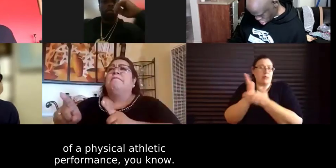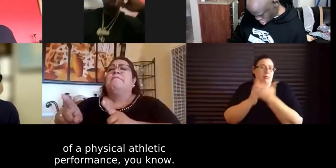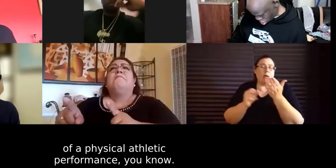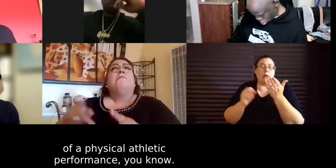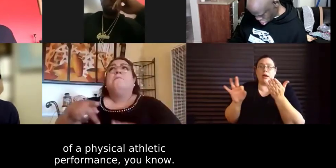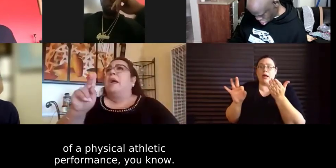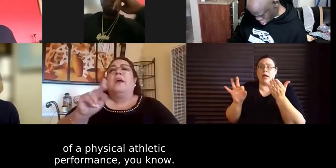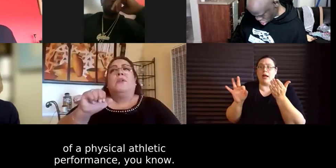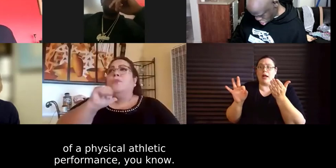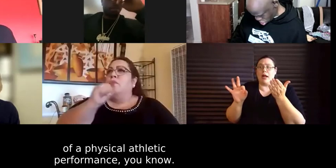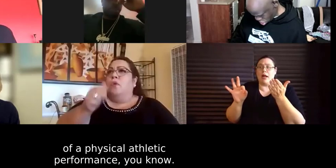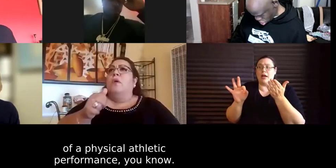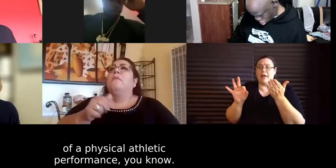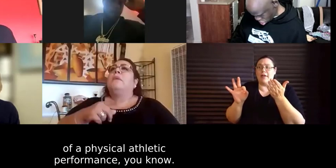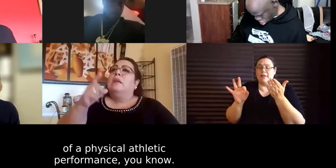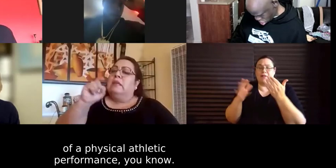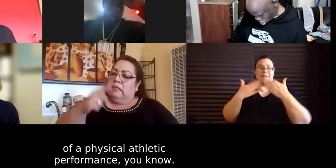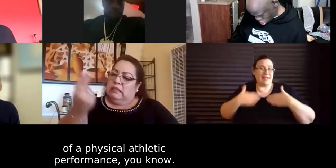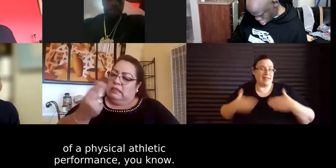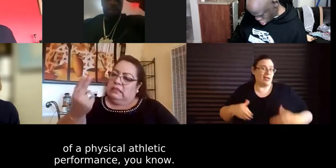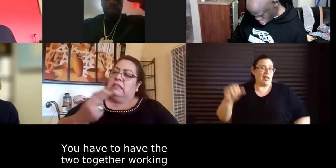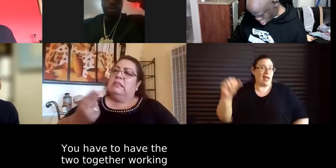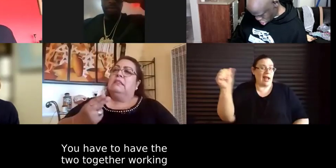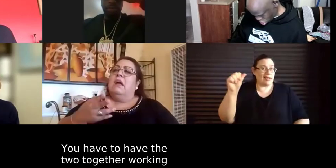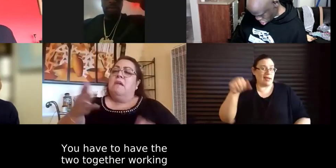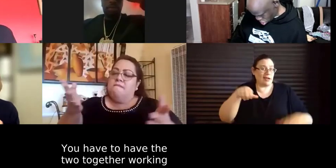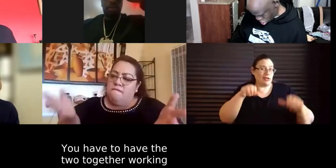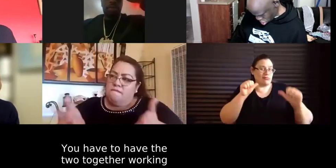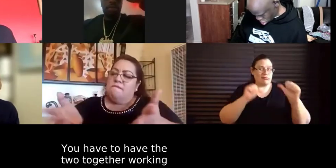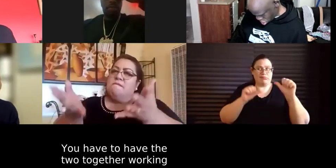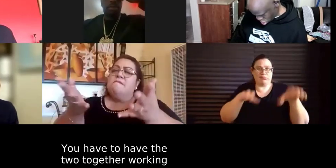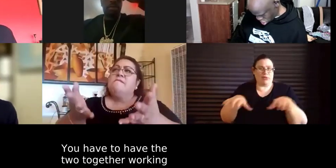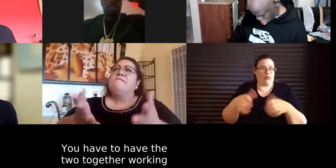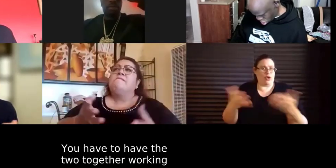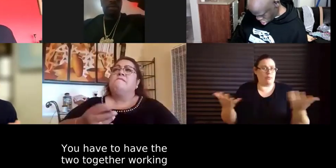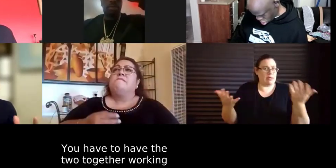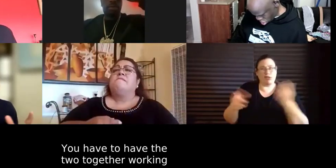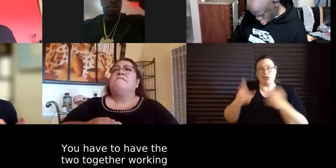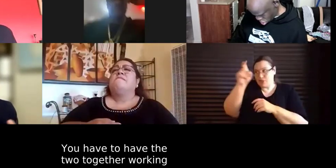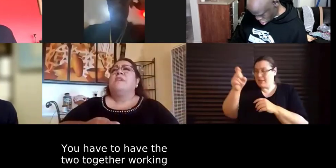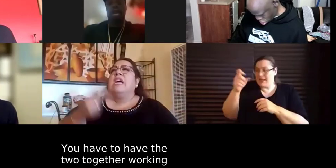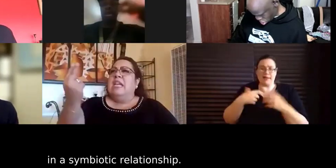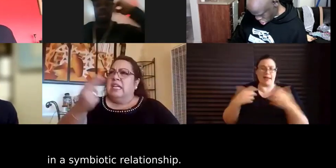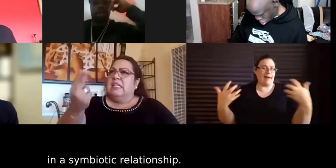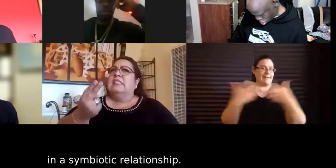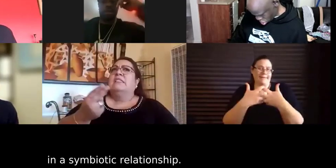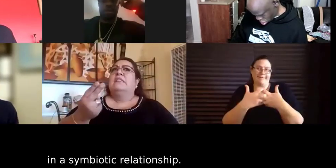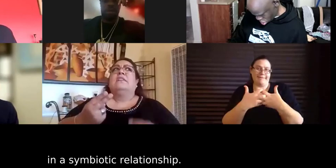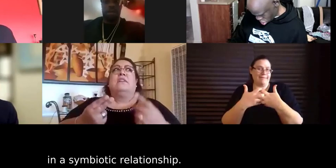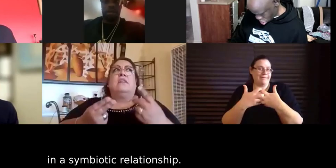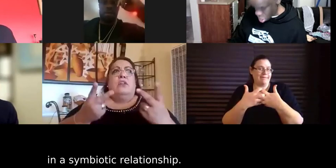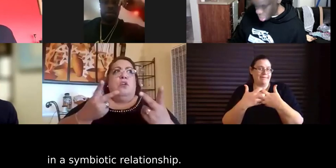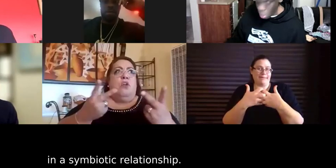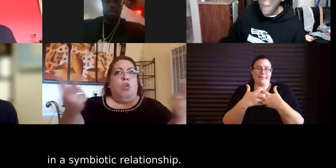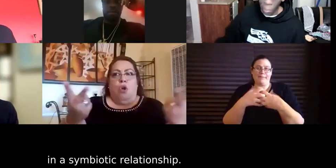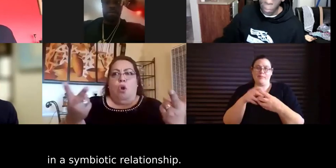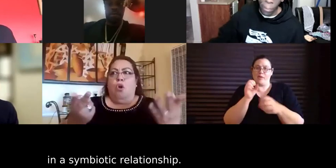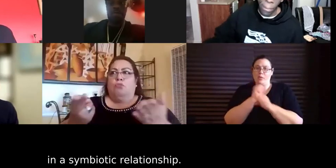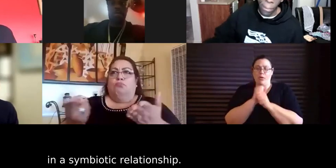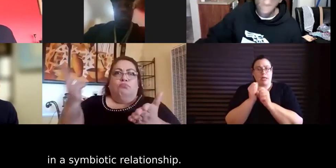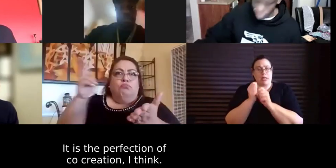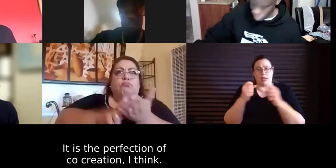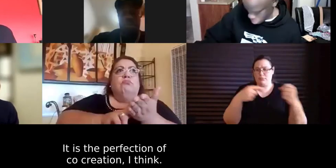a physical athletic performance you know you have to have the two together working in a symbiotic